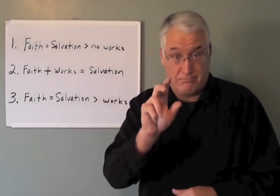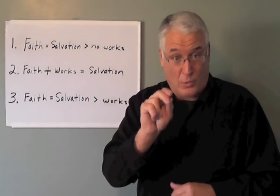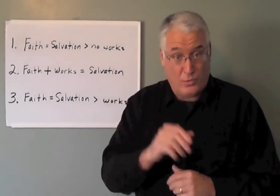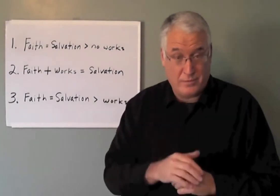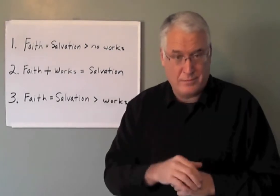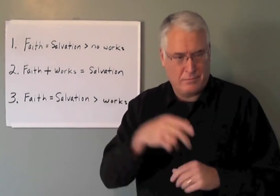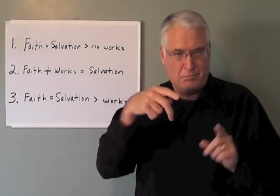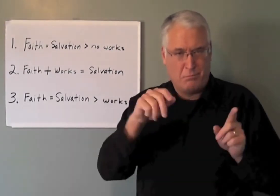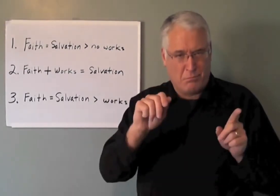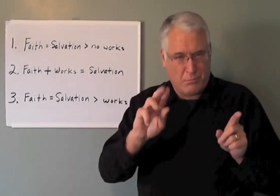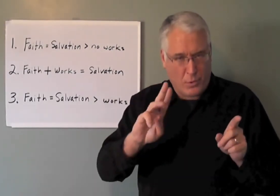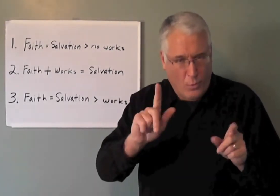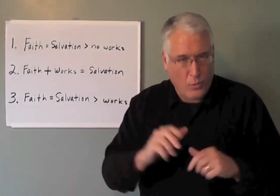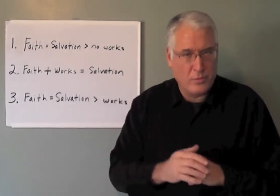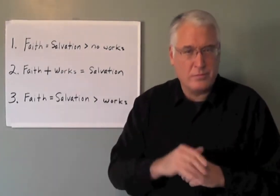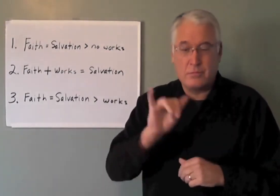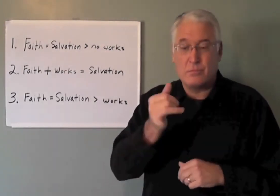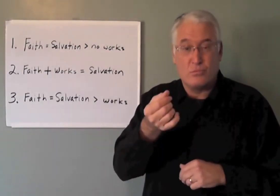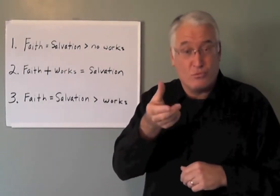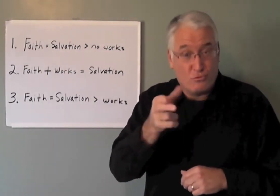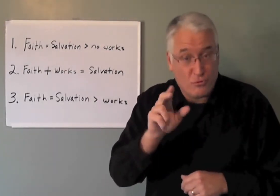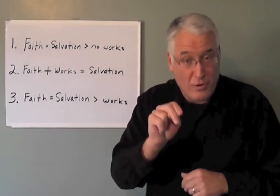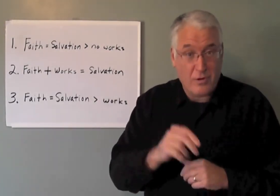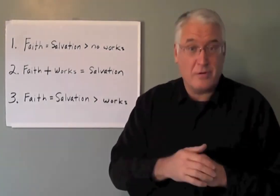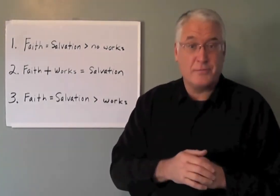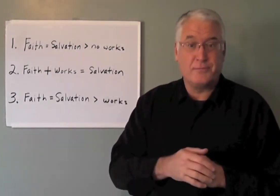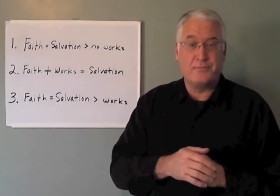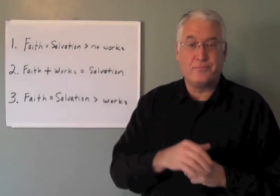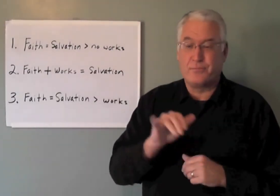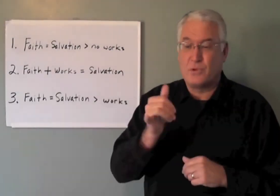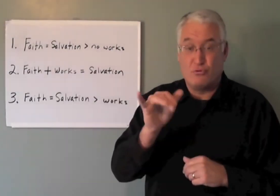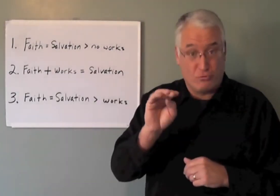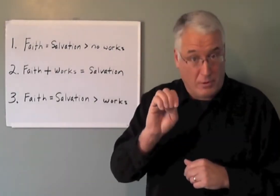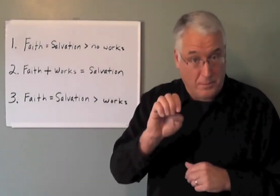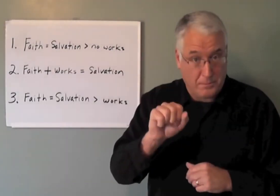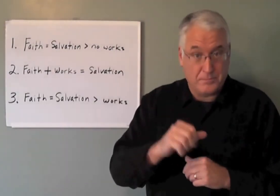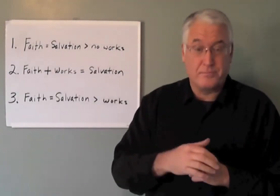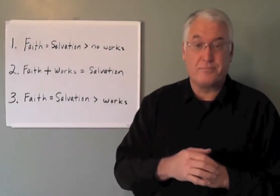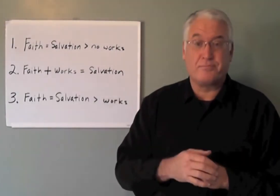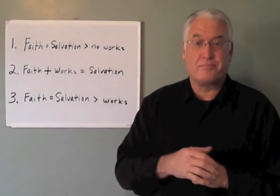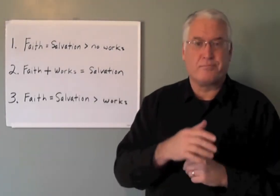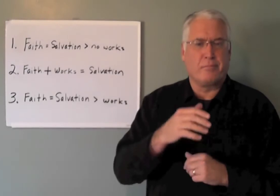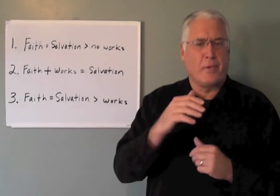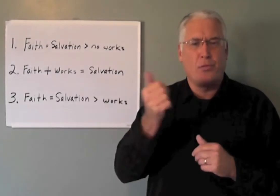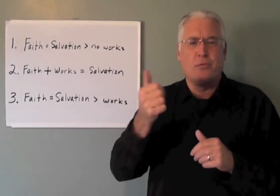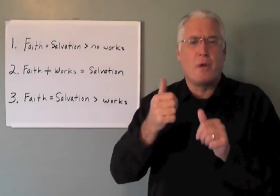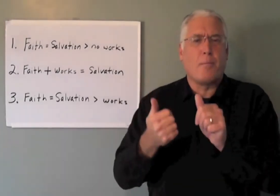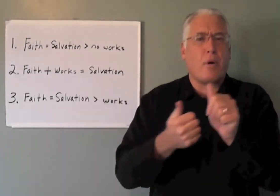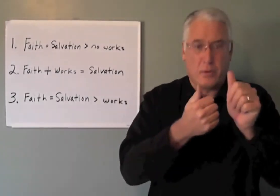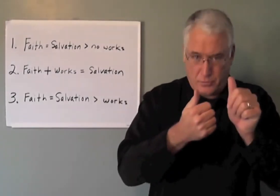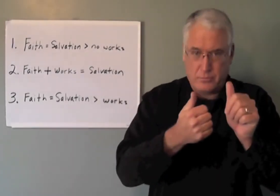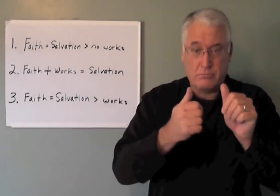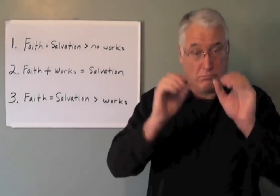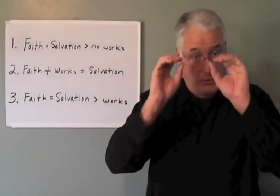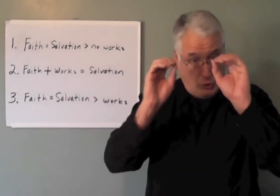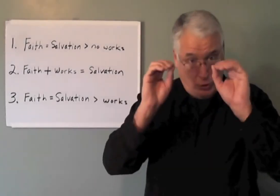No. Paul and James and John, they teach that